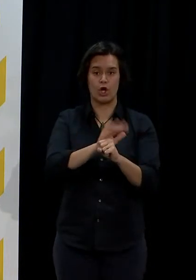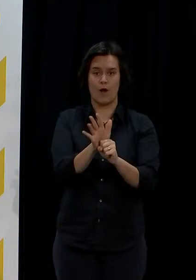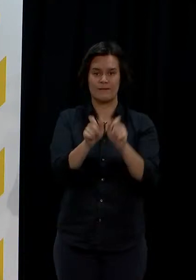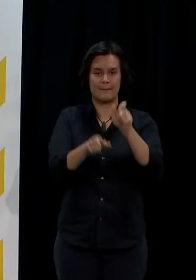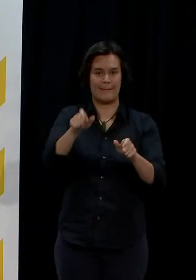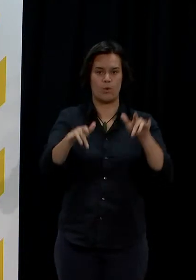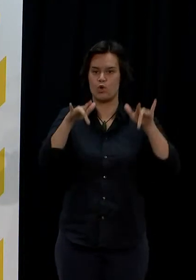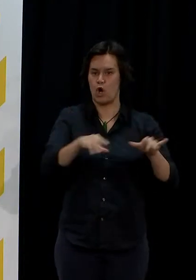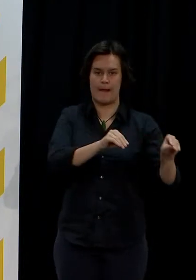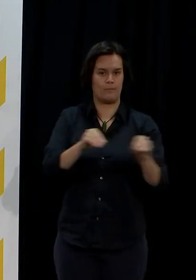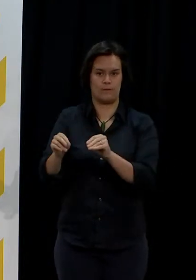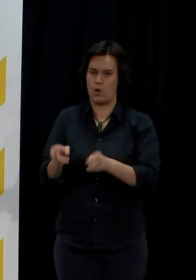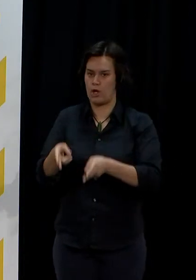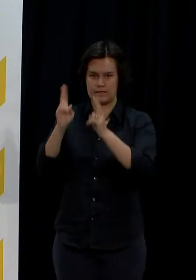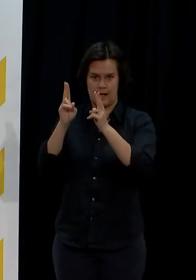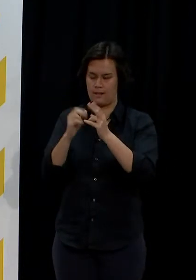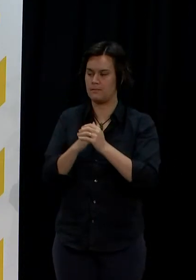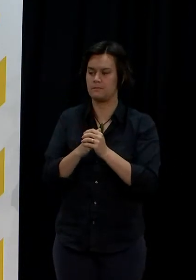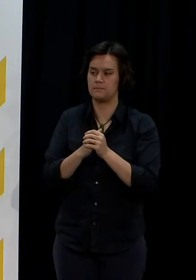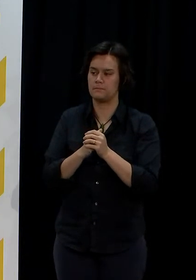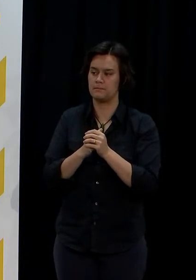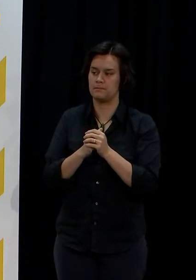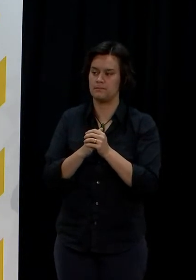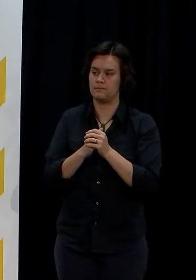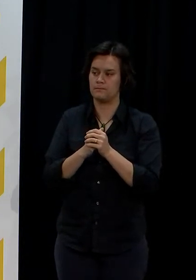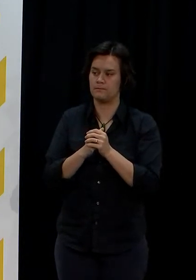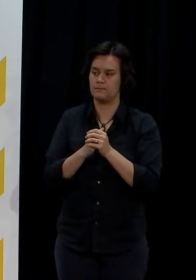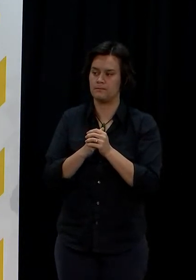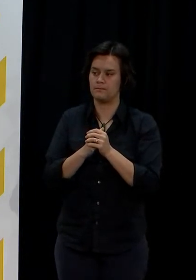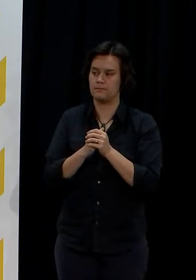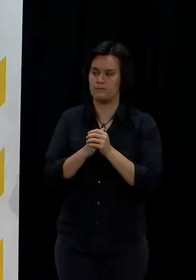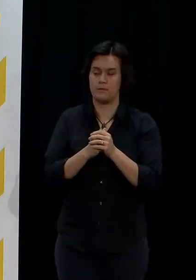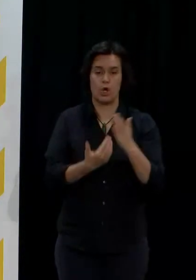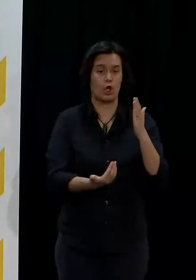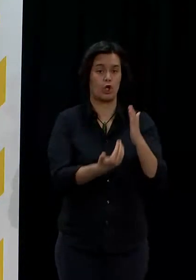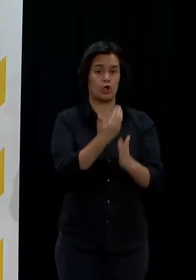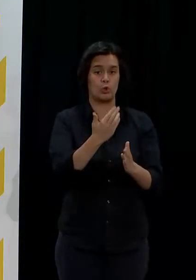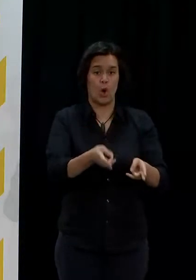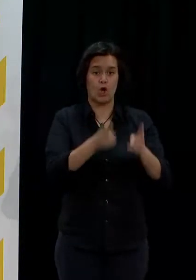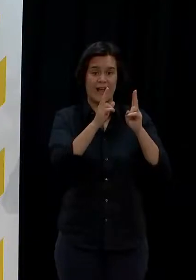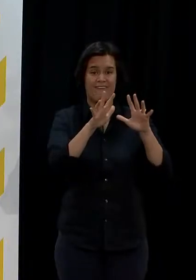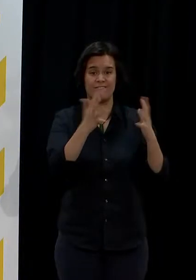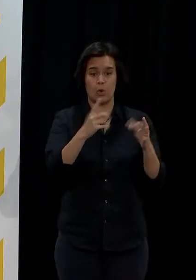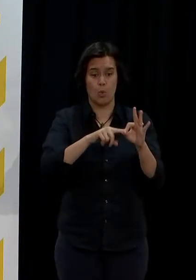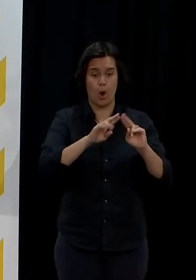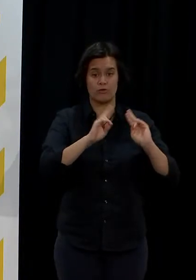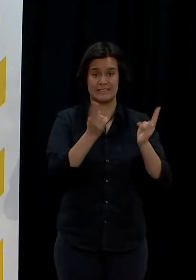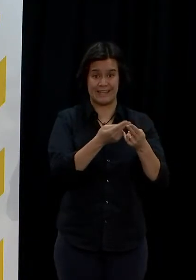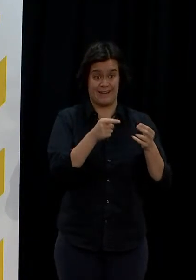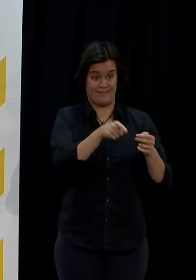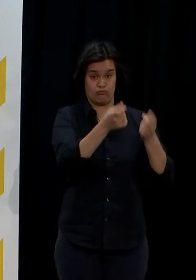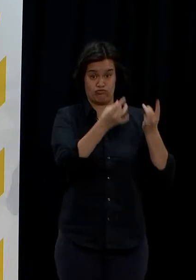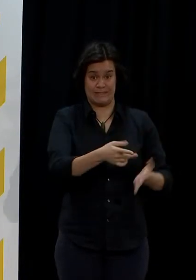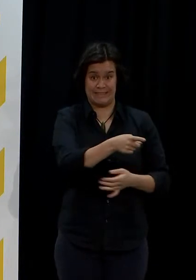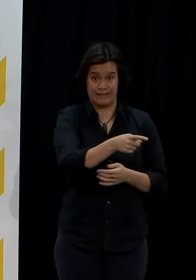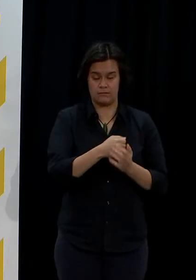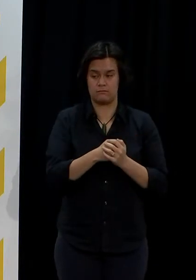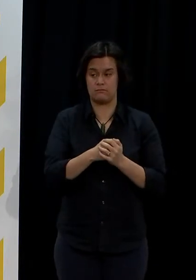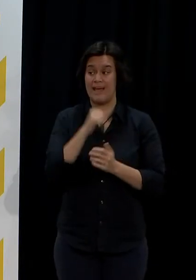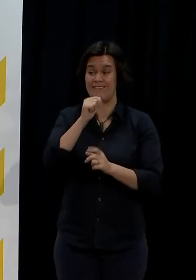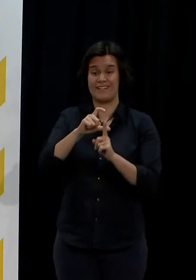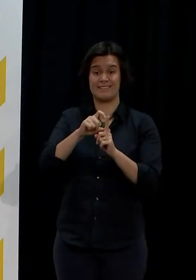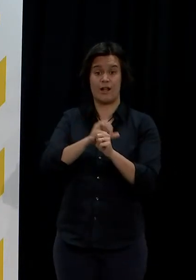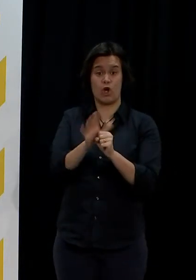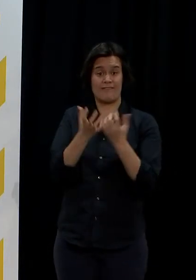Do you know, are the new quarantine hotels ready? And should people with Delta be allowed out of their rooms to